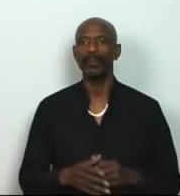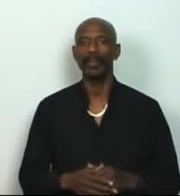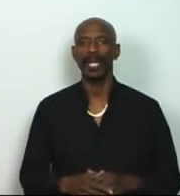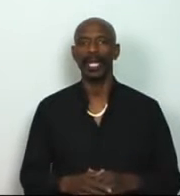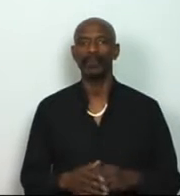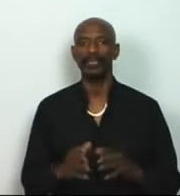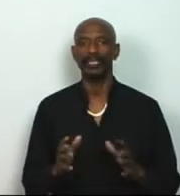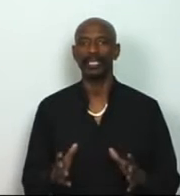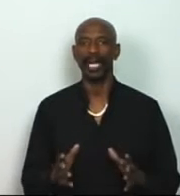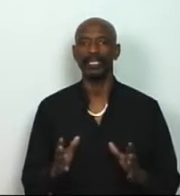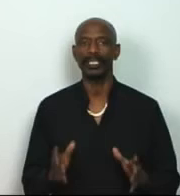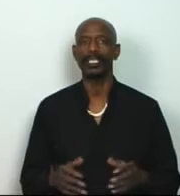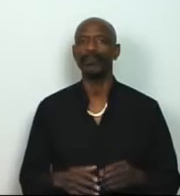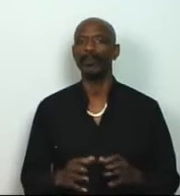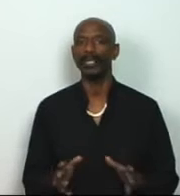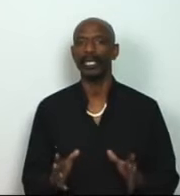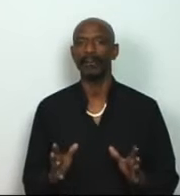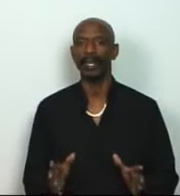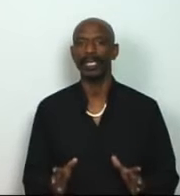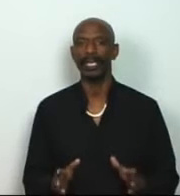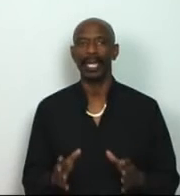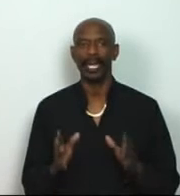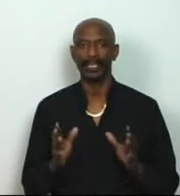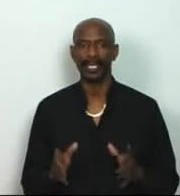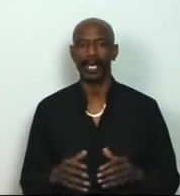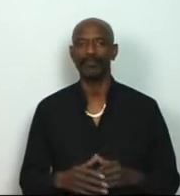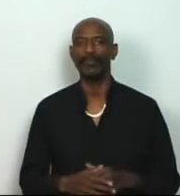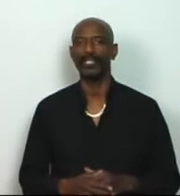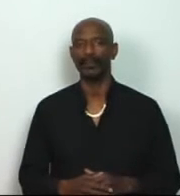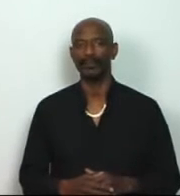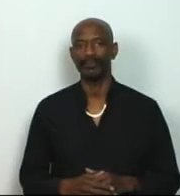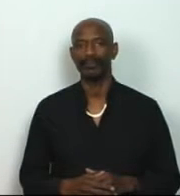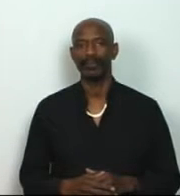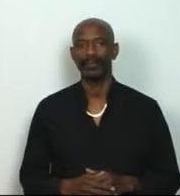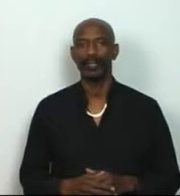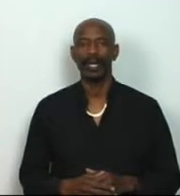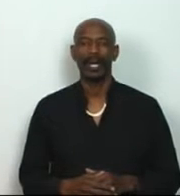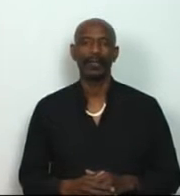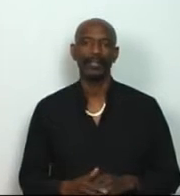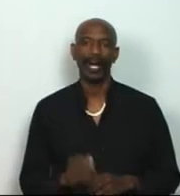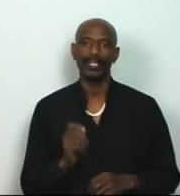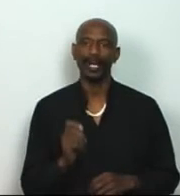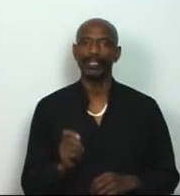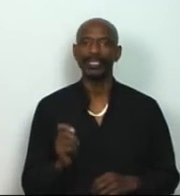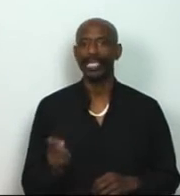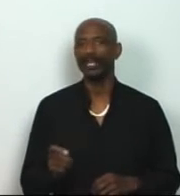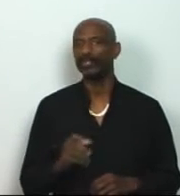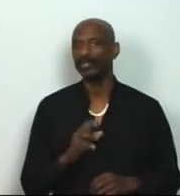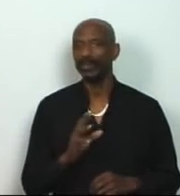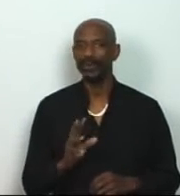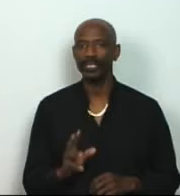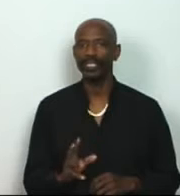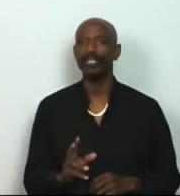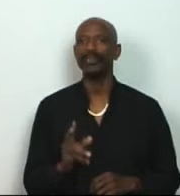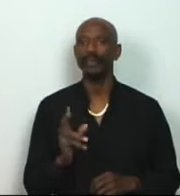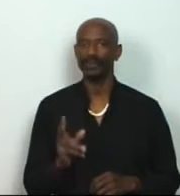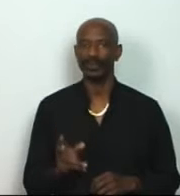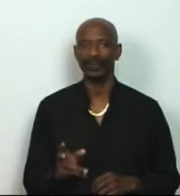-year plan was designed to give you plenty of money and time freedom. Now, I know this sounds too good to be true,